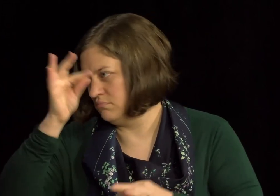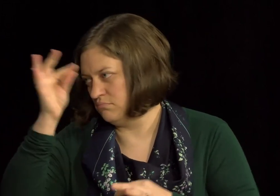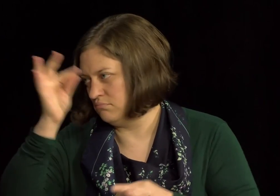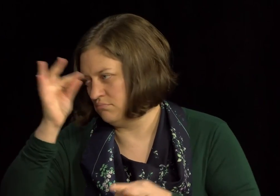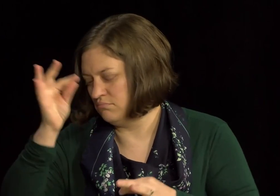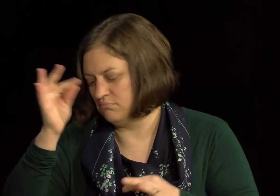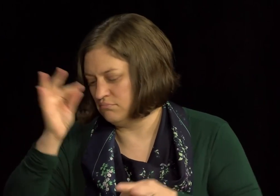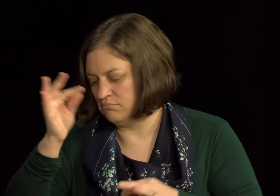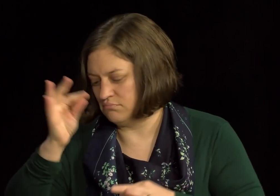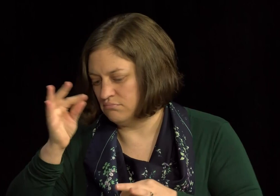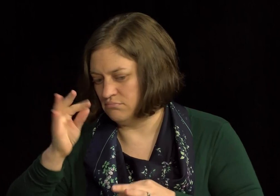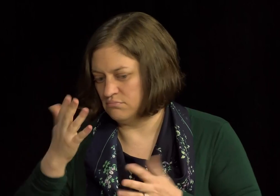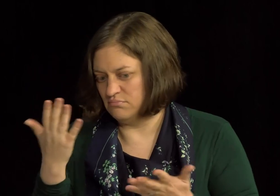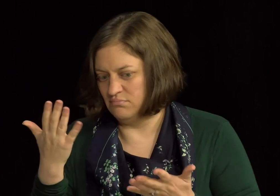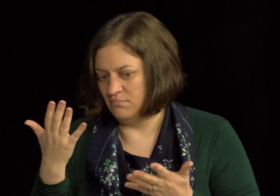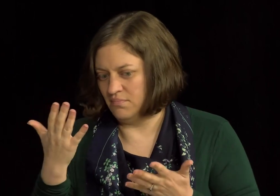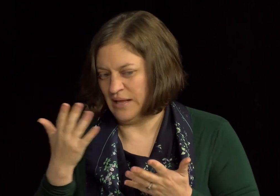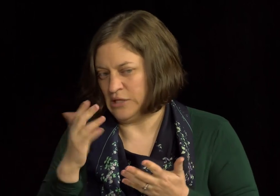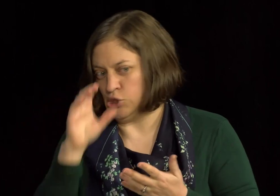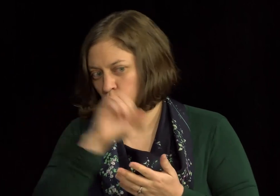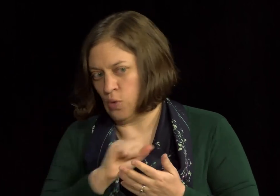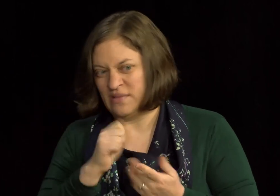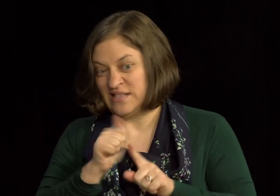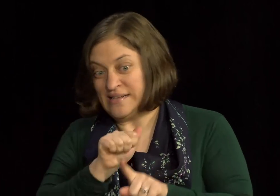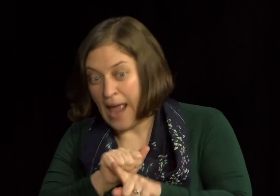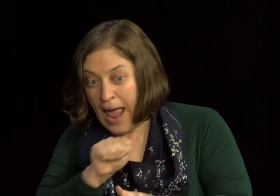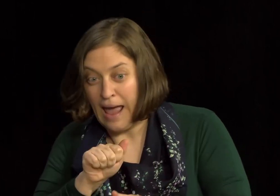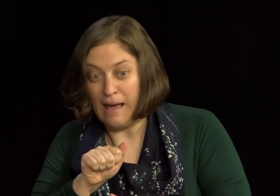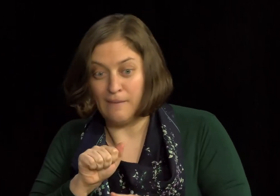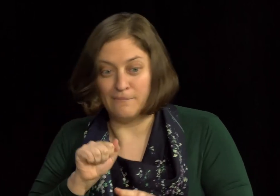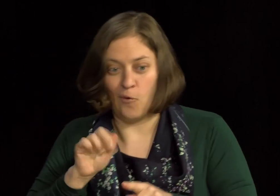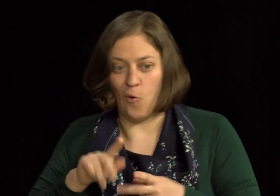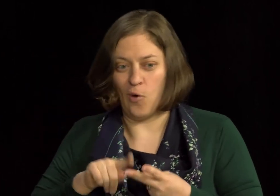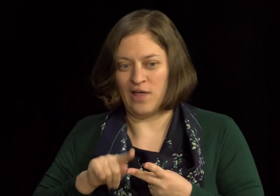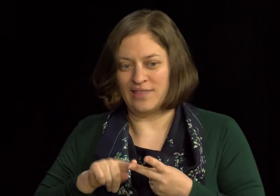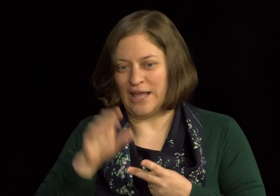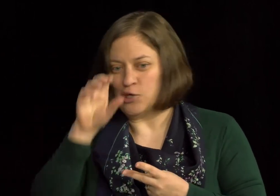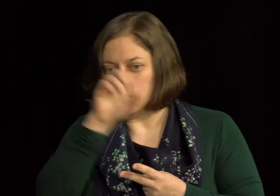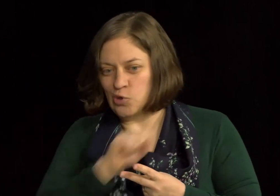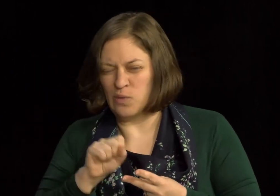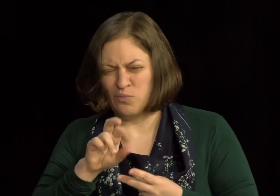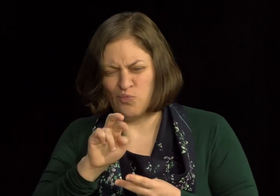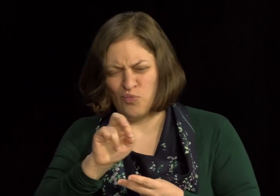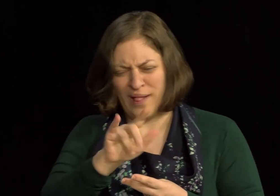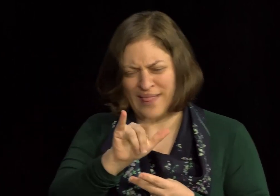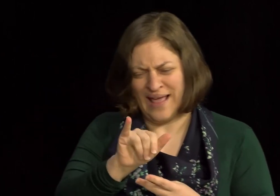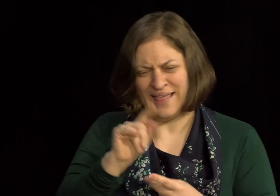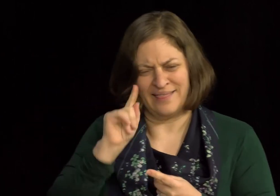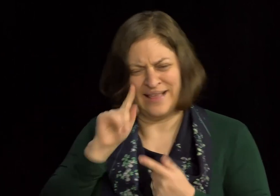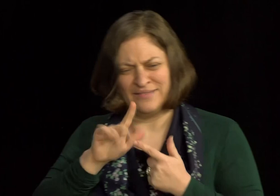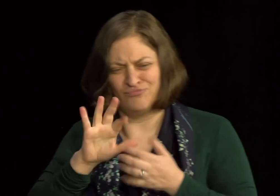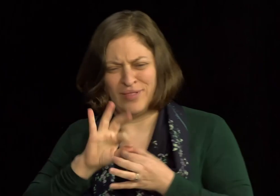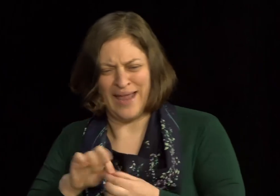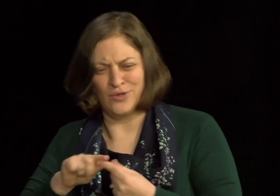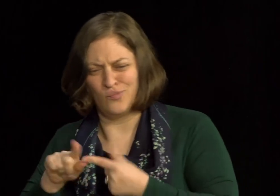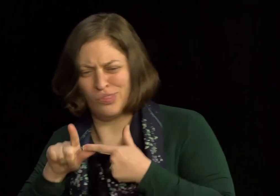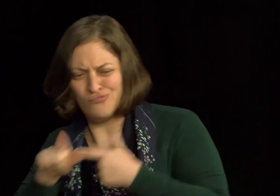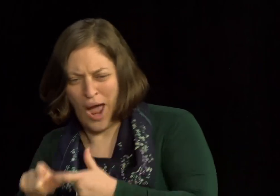often don't know, um, they think it's a hoax when they get a call through the relay service, or they think it's